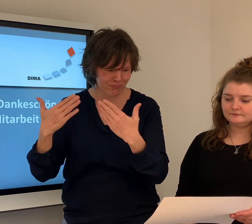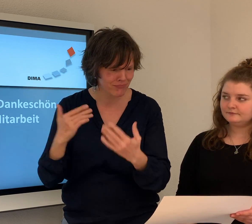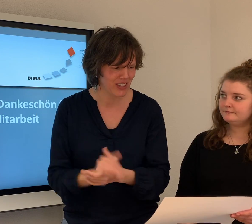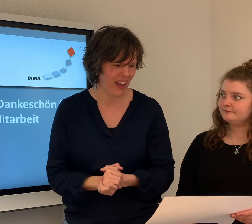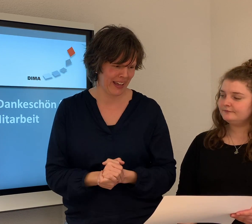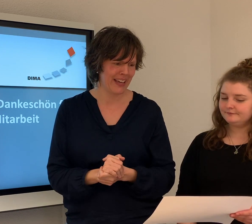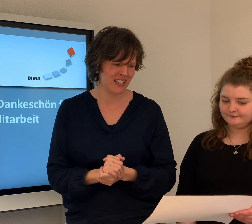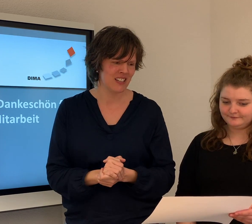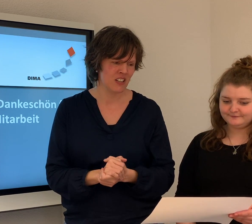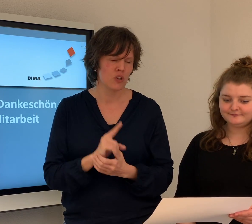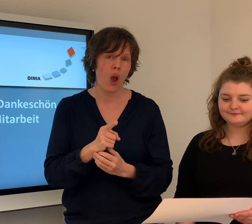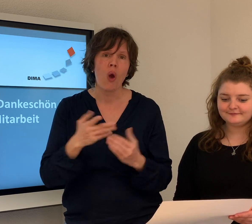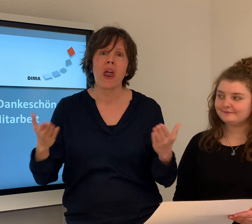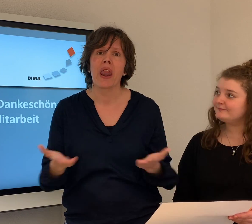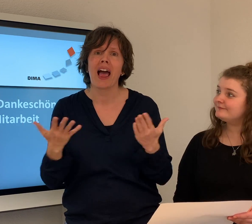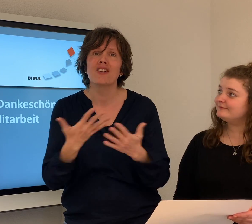I don't